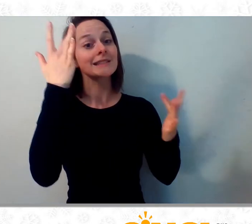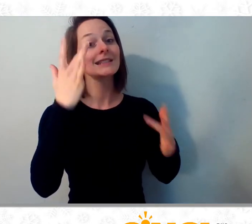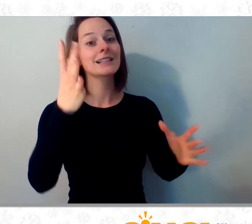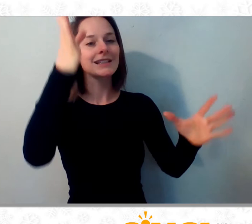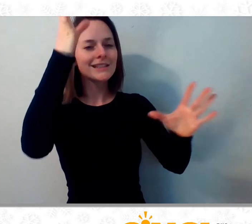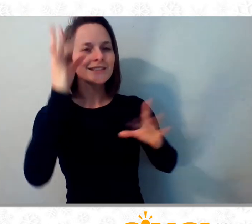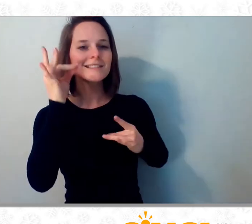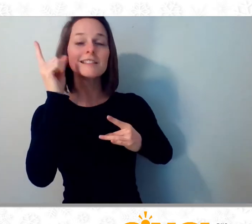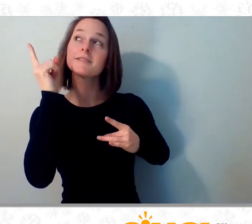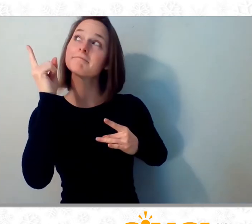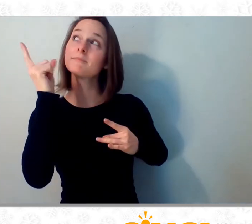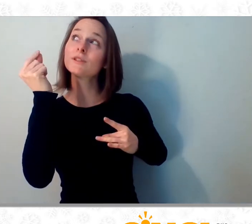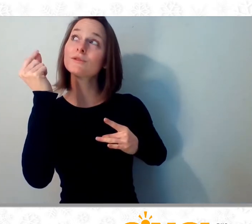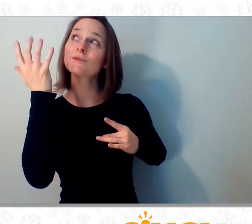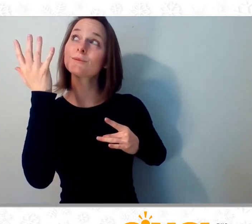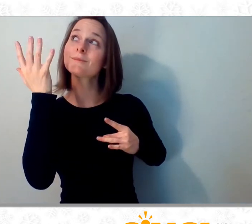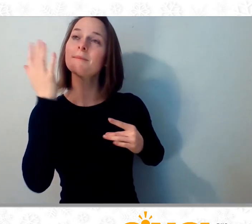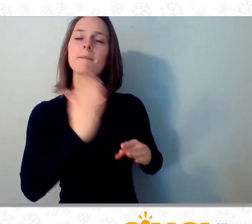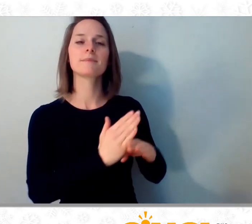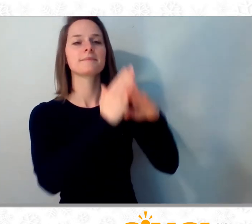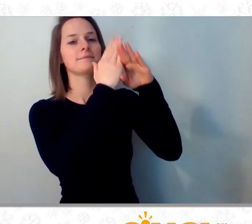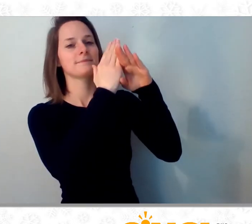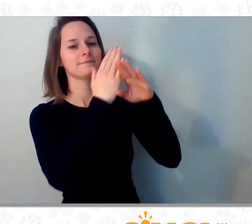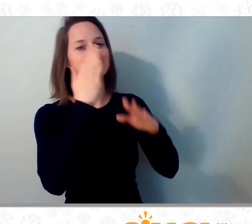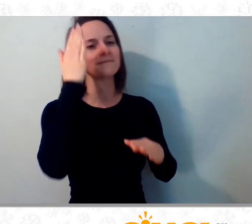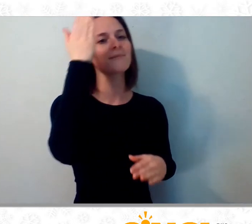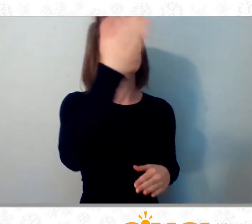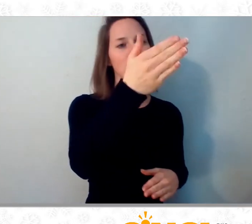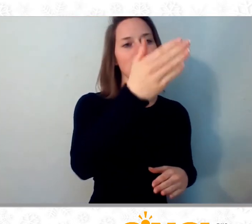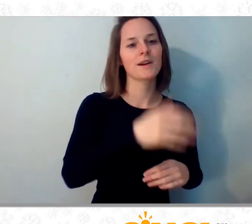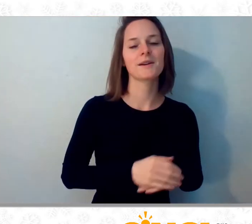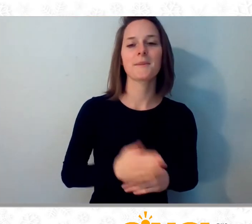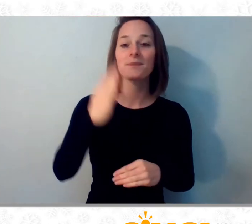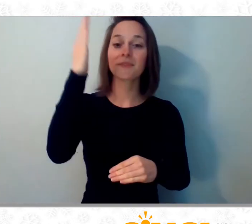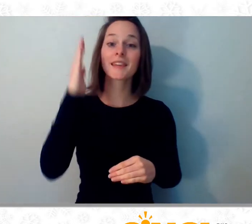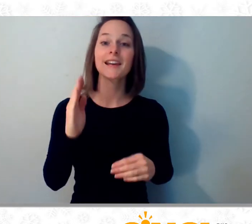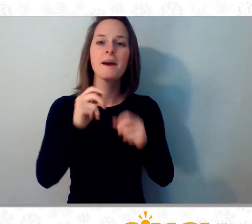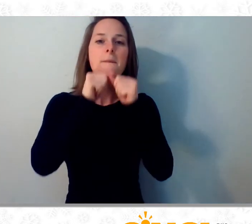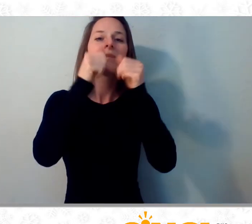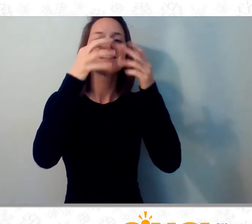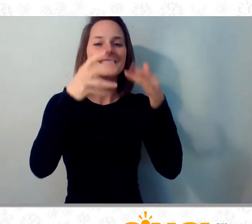free, virus free And God bless you and make you virus free